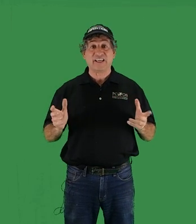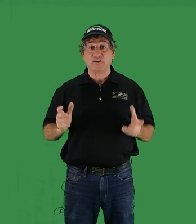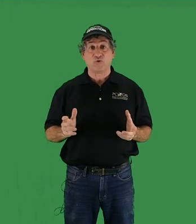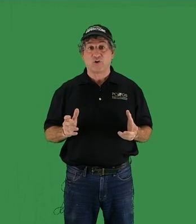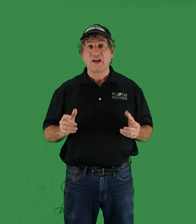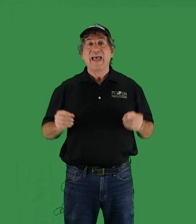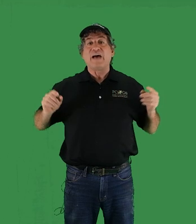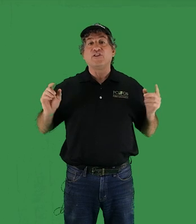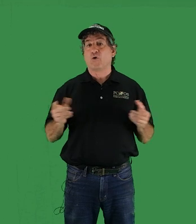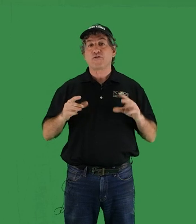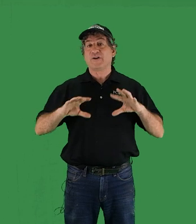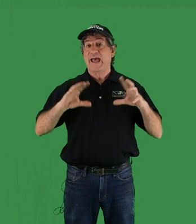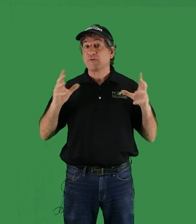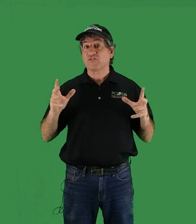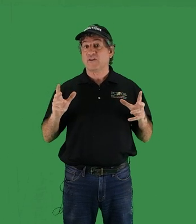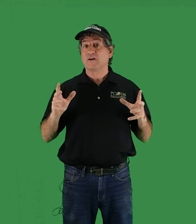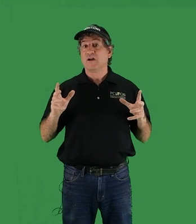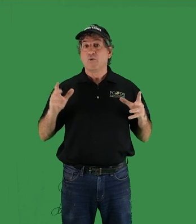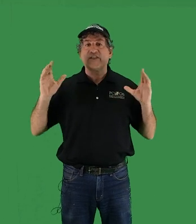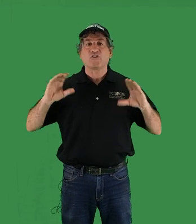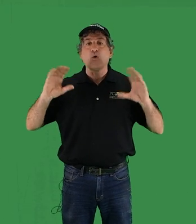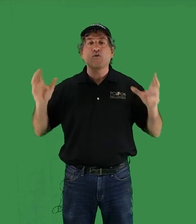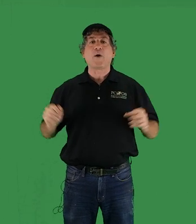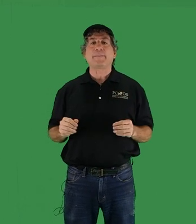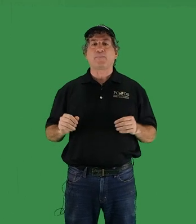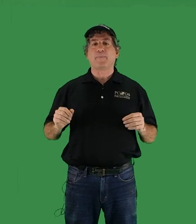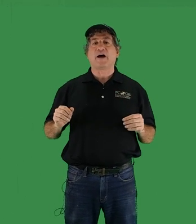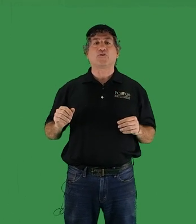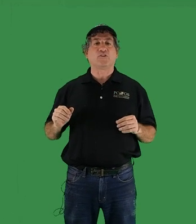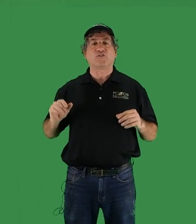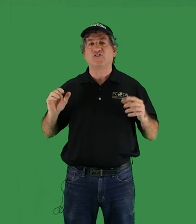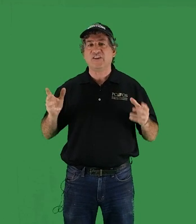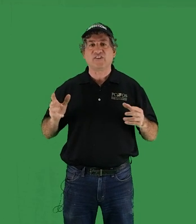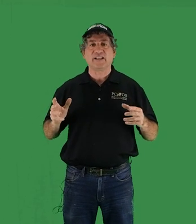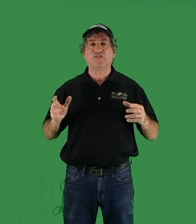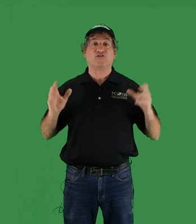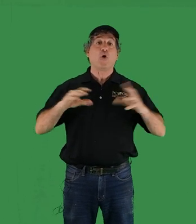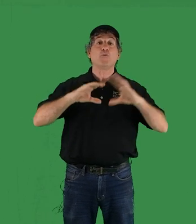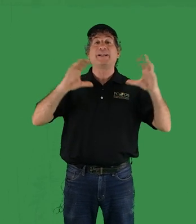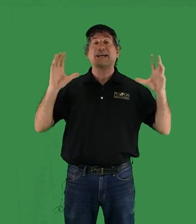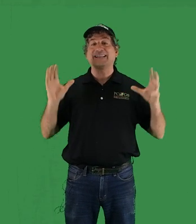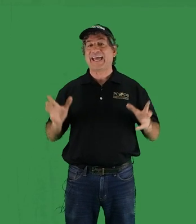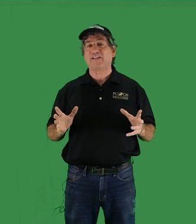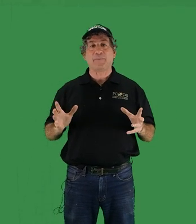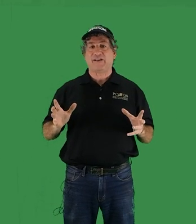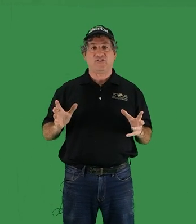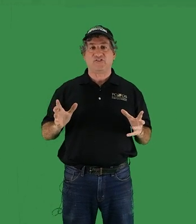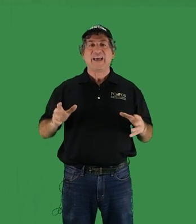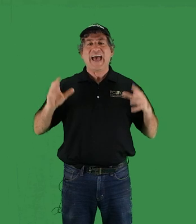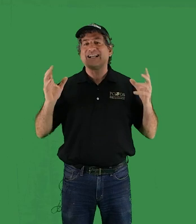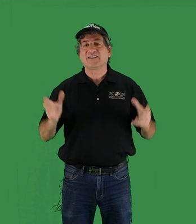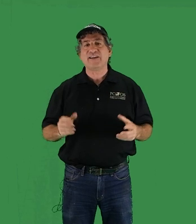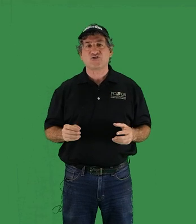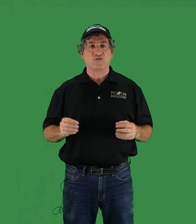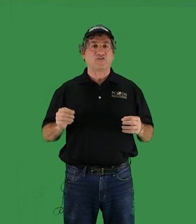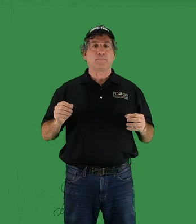ignore. And the Northern Hemisphere, with its overwhelming preponderance of seasonally snow-bidecked landmasses and glaciers and